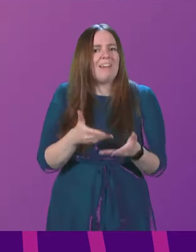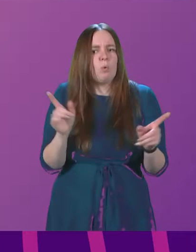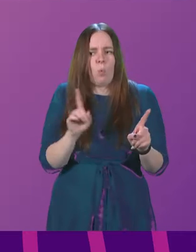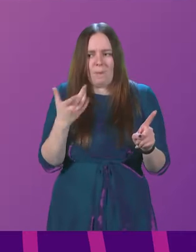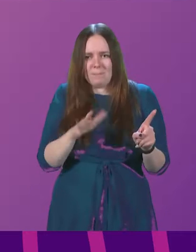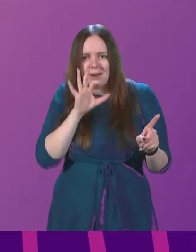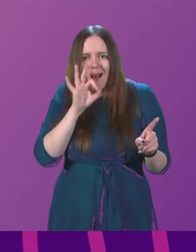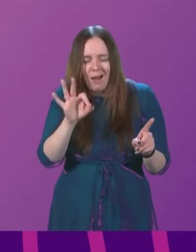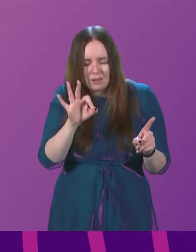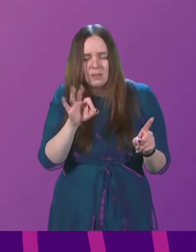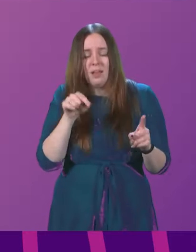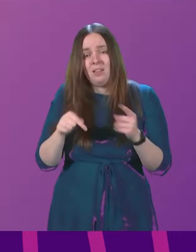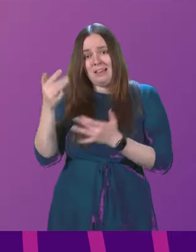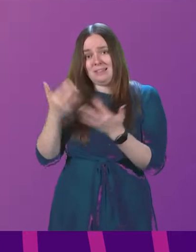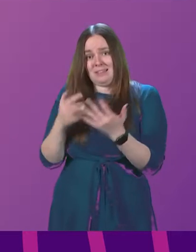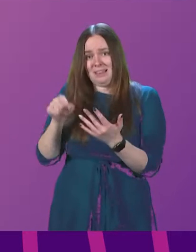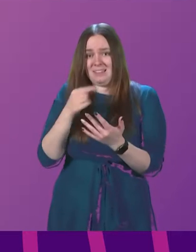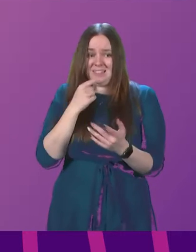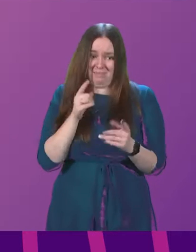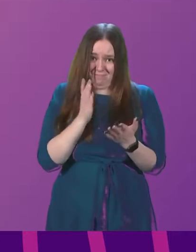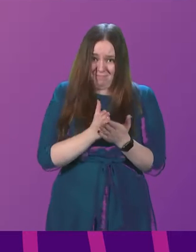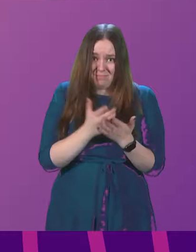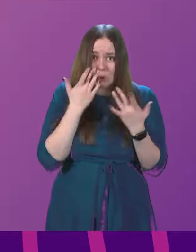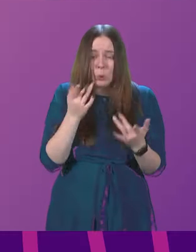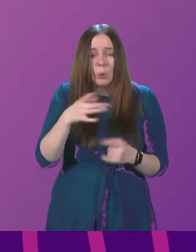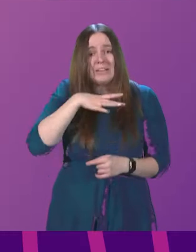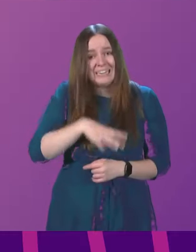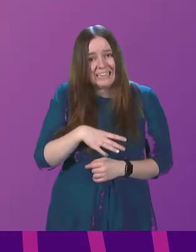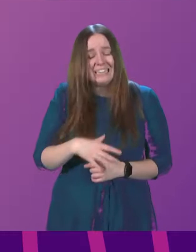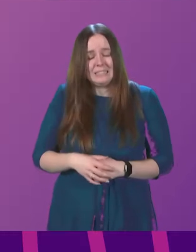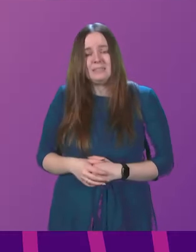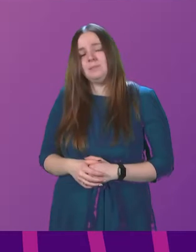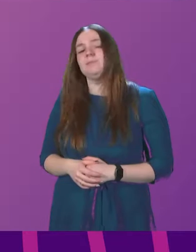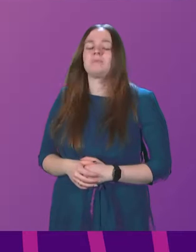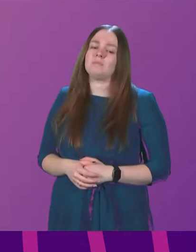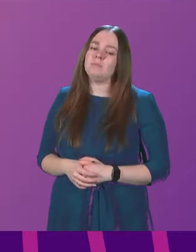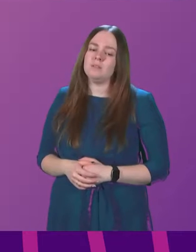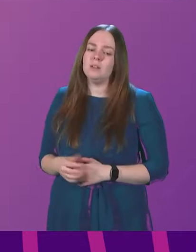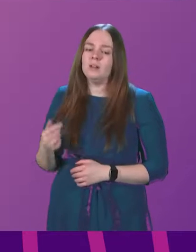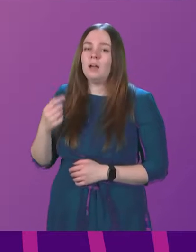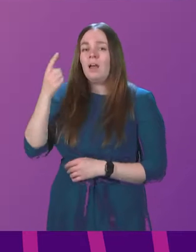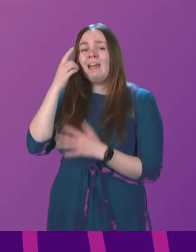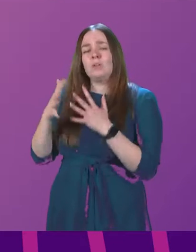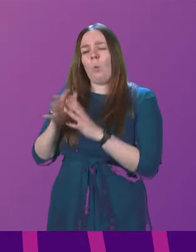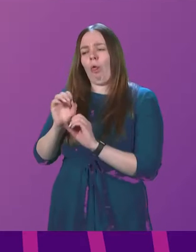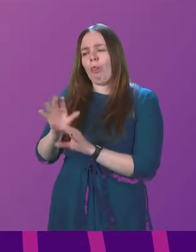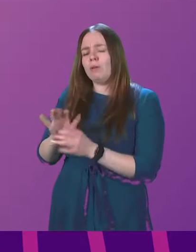asked for and, judging by these statistics, what they clearly need? Cabinet Secretary. I think it's worth putting some context behind the figures which